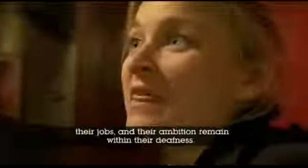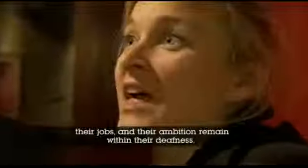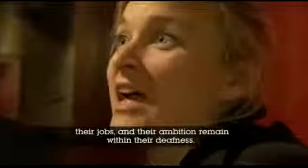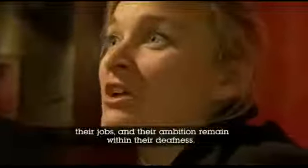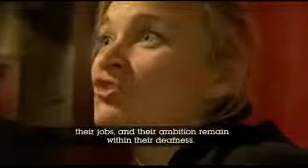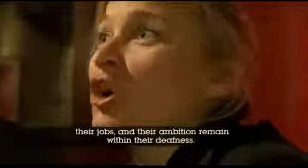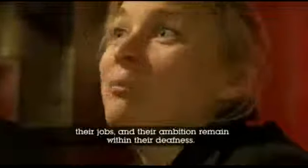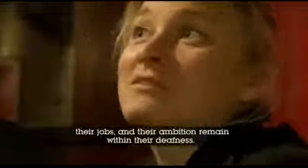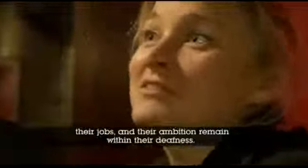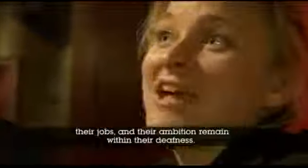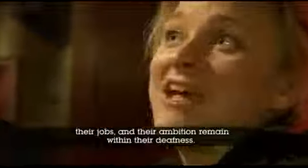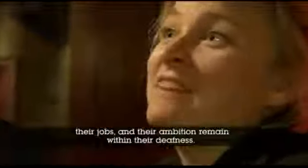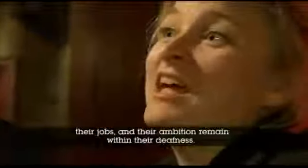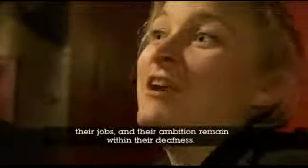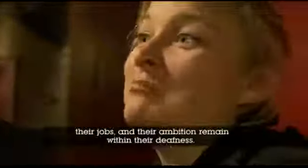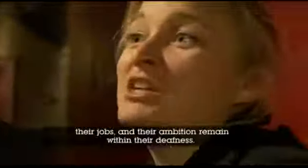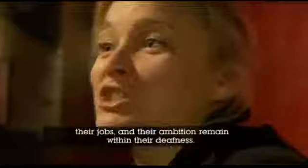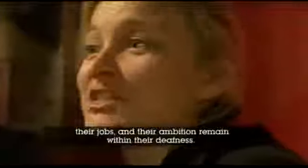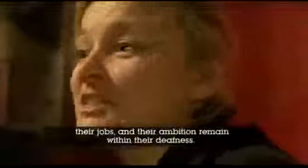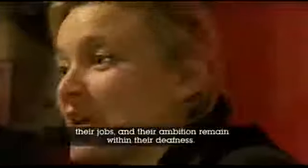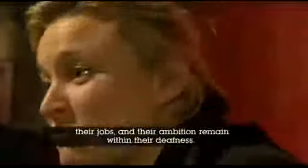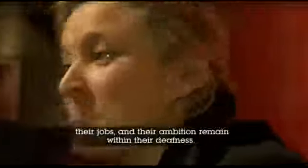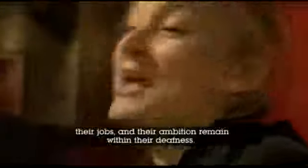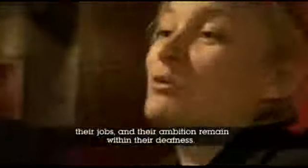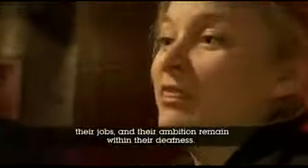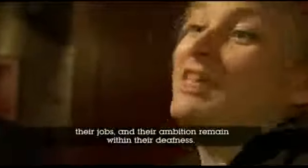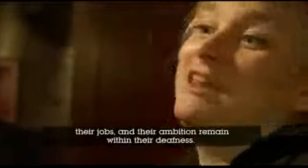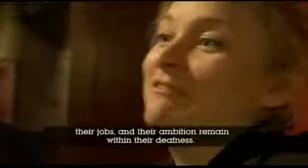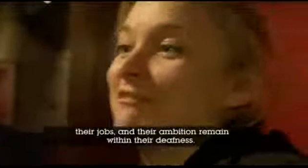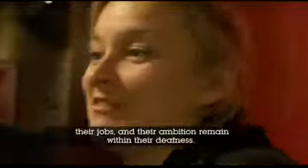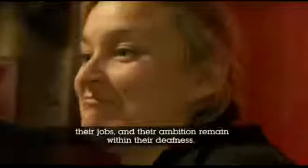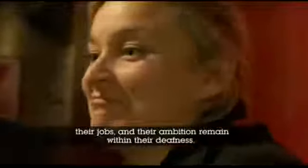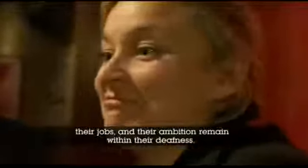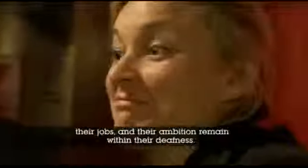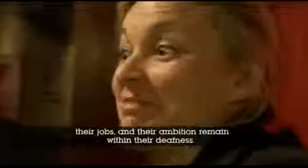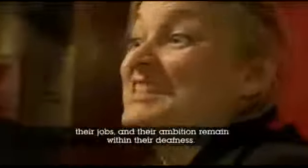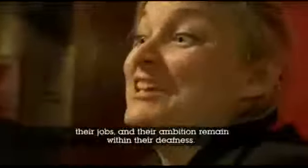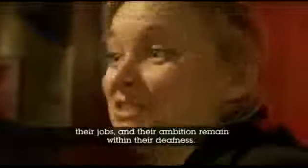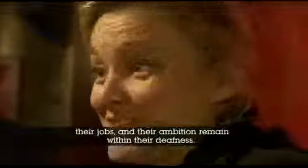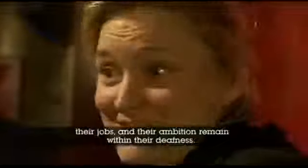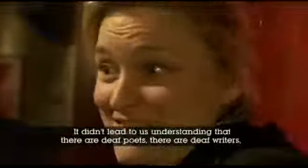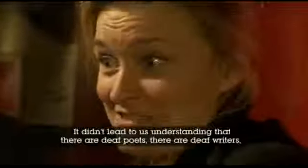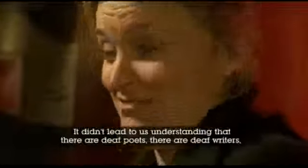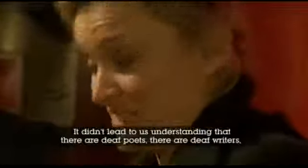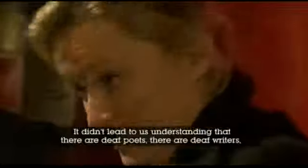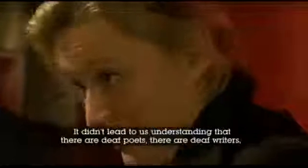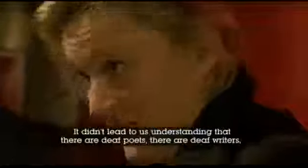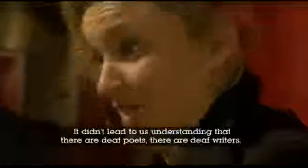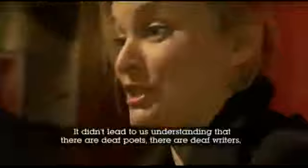Their jobs and their ambitions remain within their deafness. It didn't lead